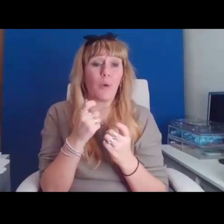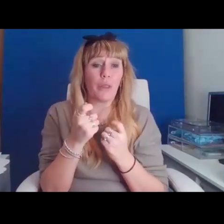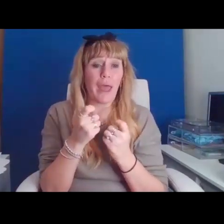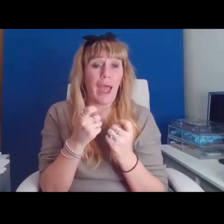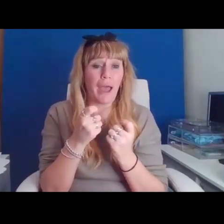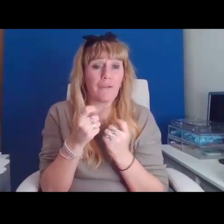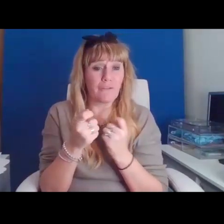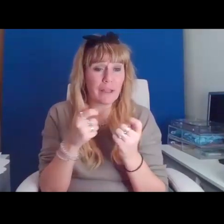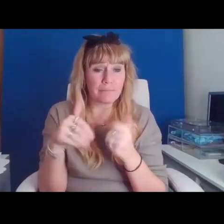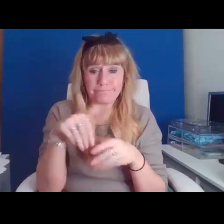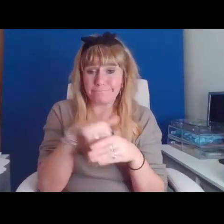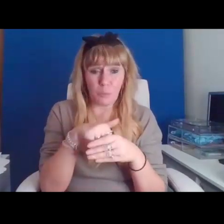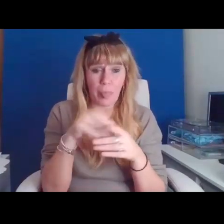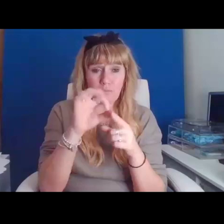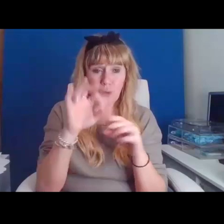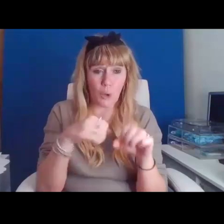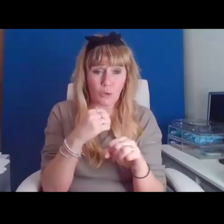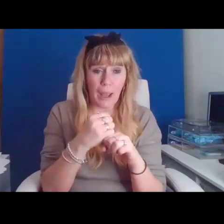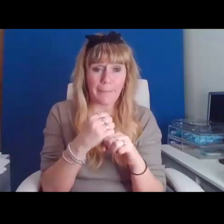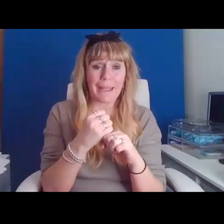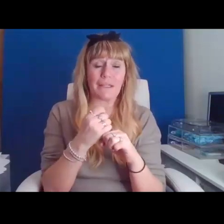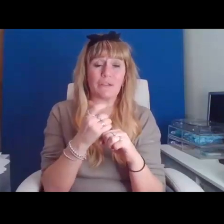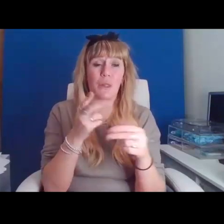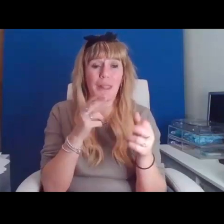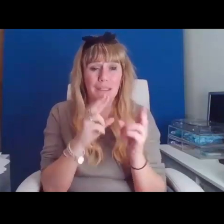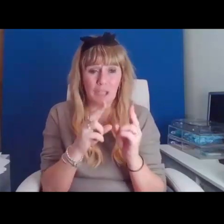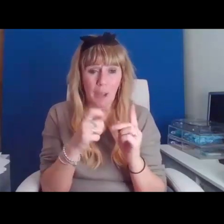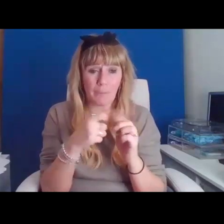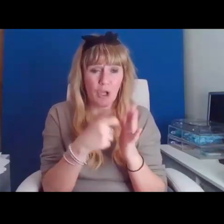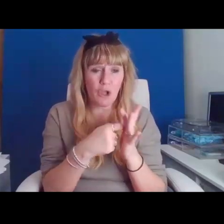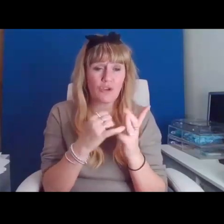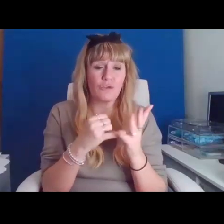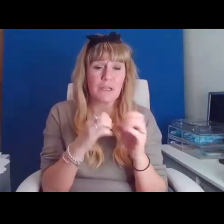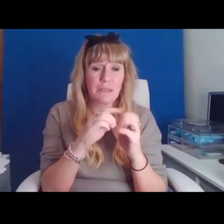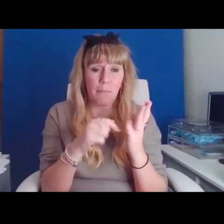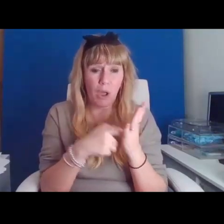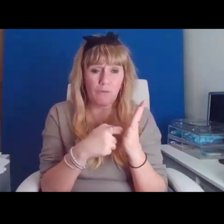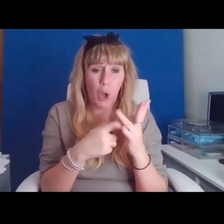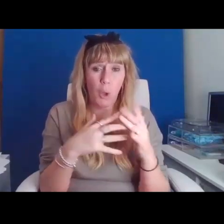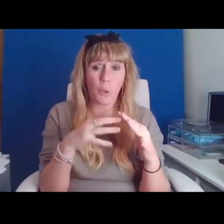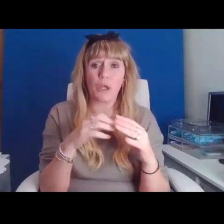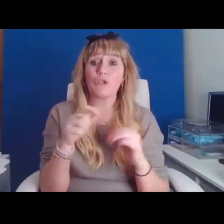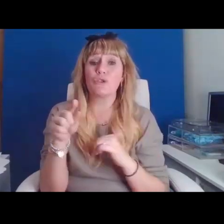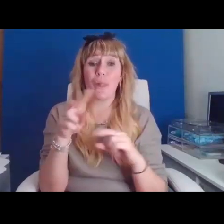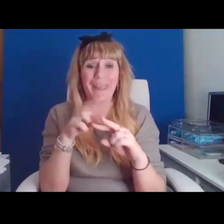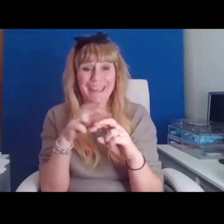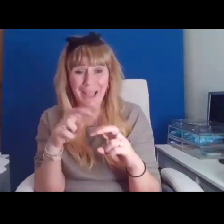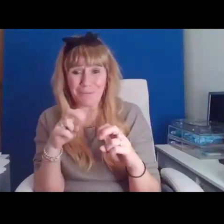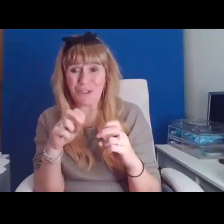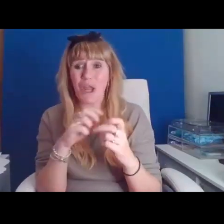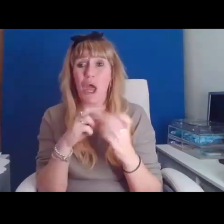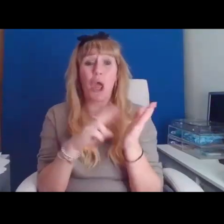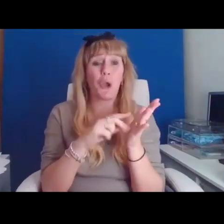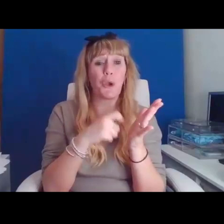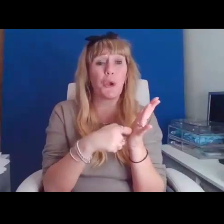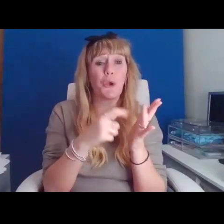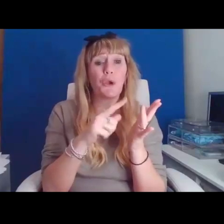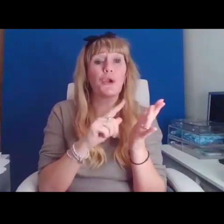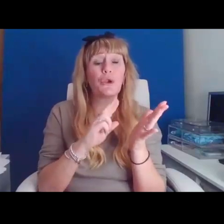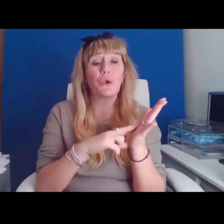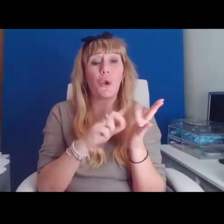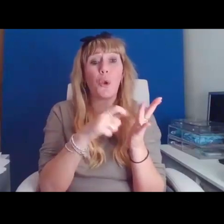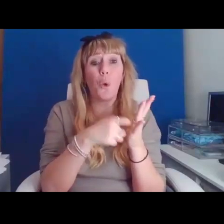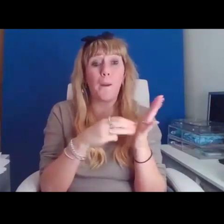sign language interpreter, Chris Burrow, to our captioner, Norma McKay from Global Real-Time Captioning,